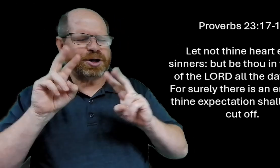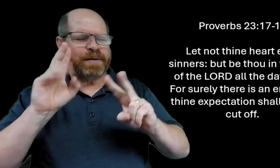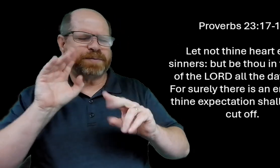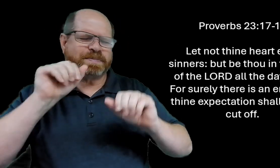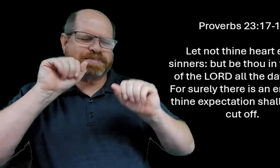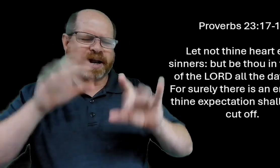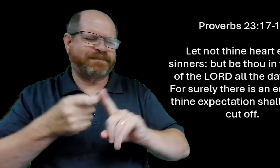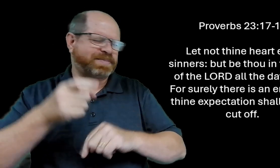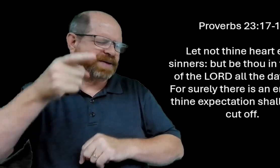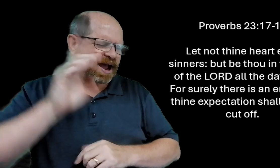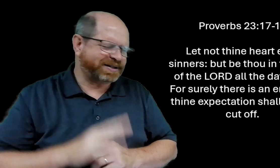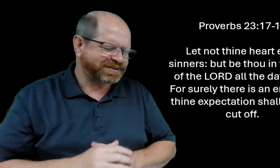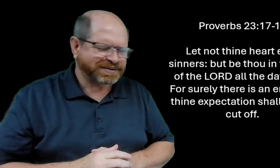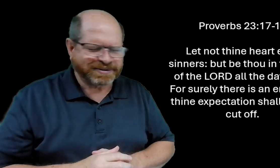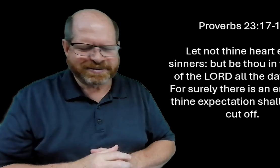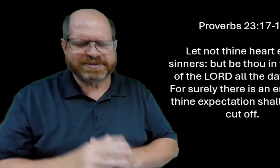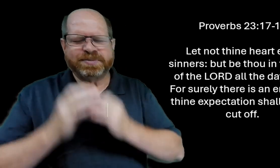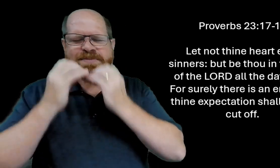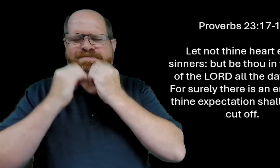we look forward to your blessings from you god